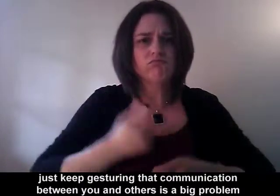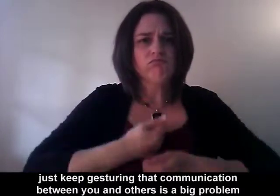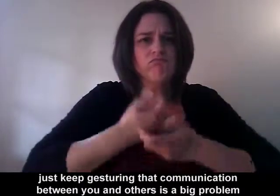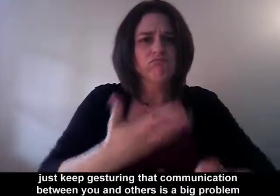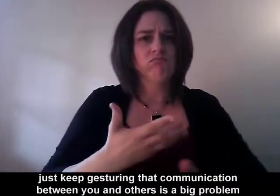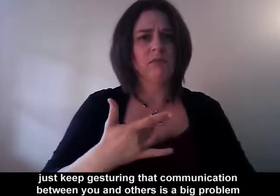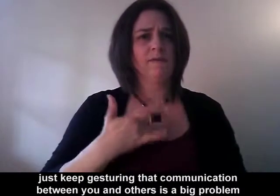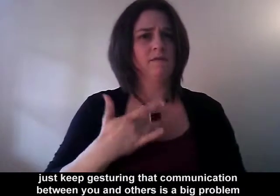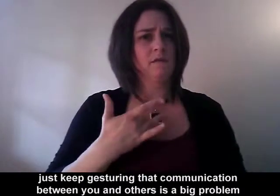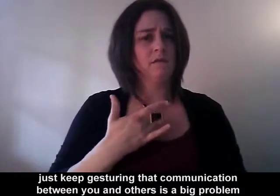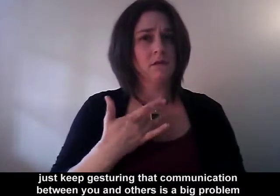big problem.